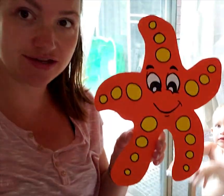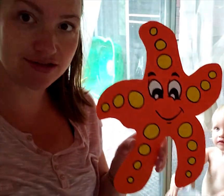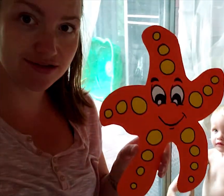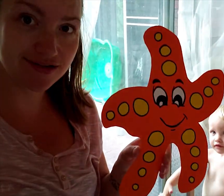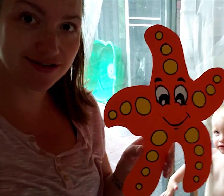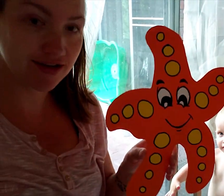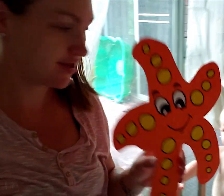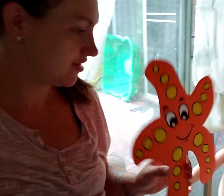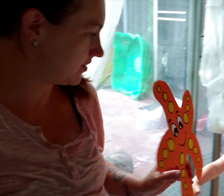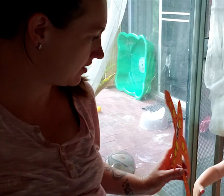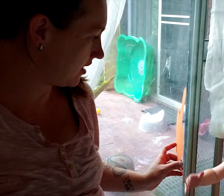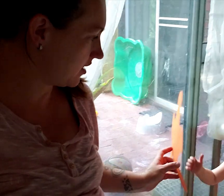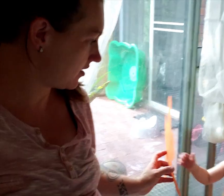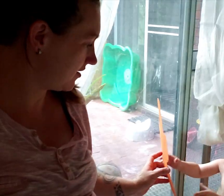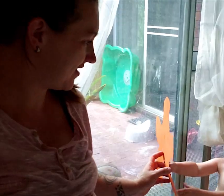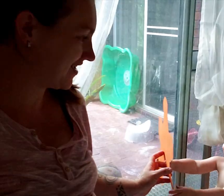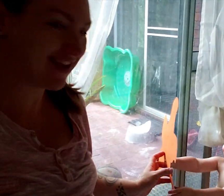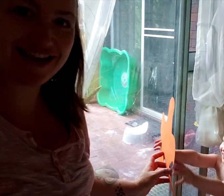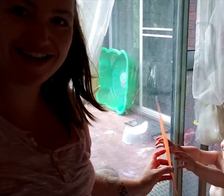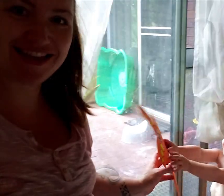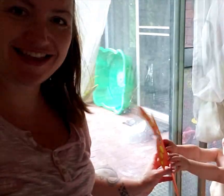starfish. What do you think?